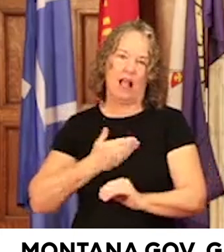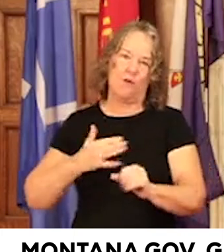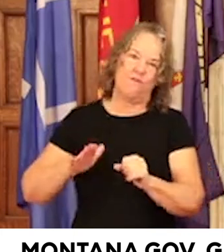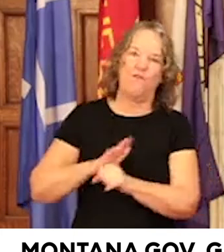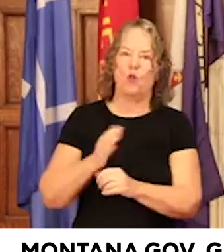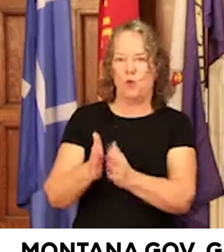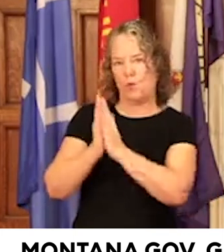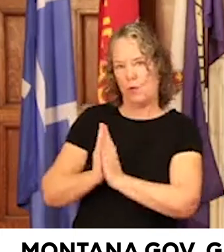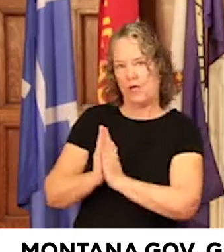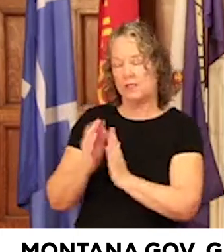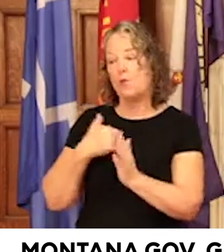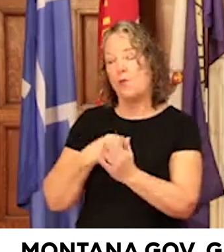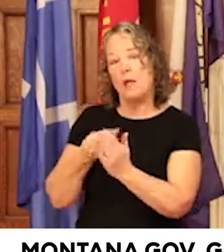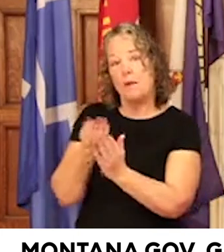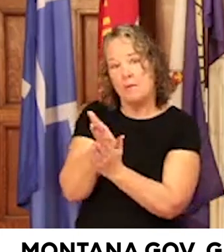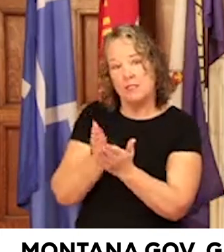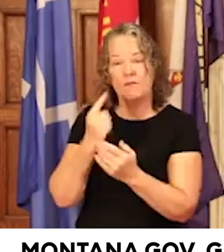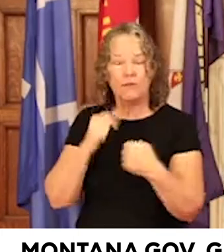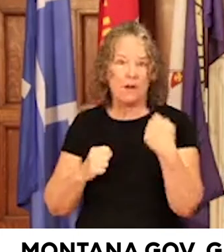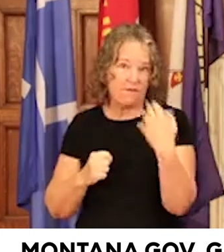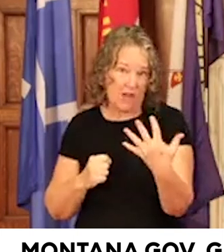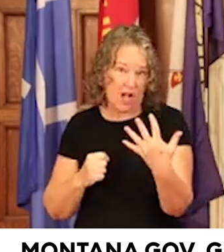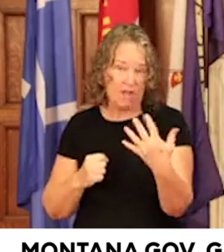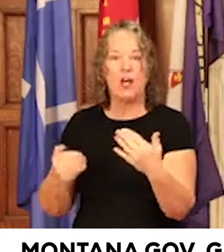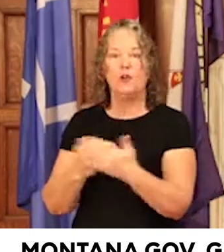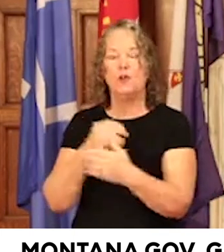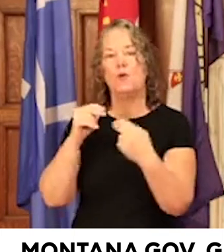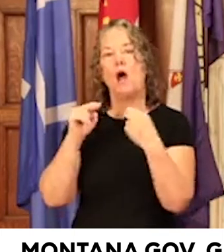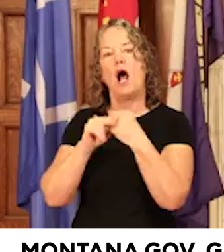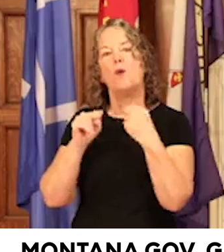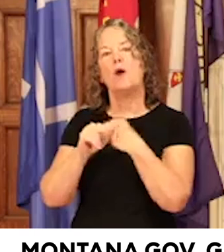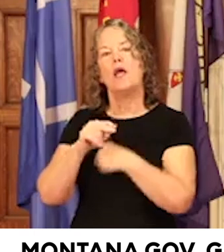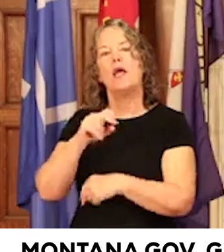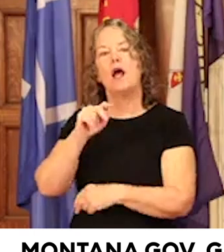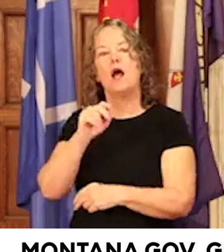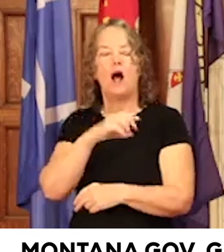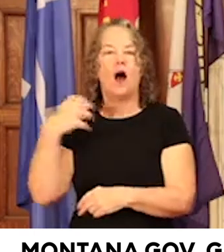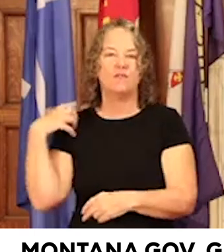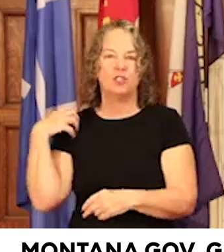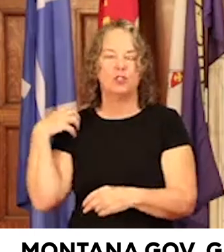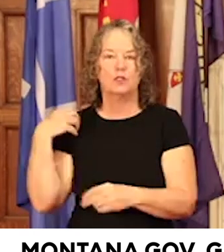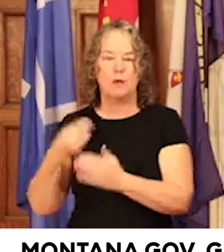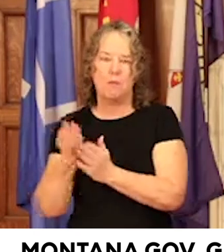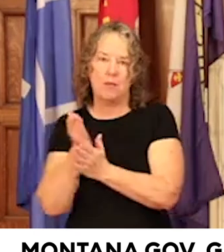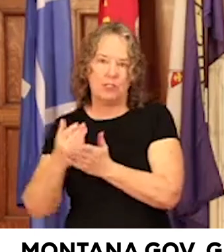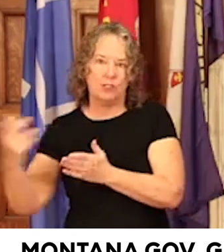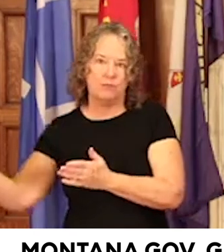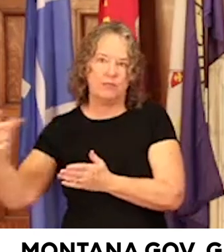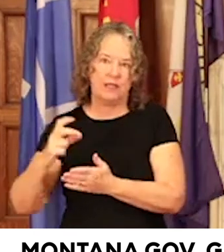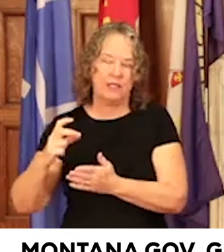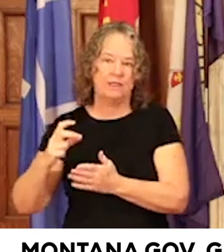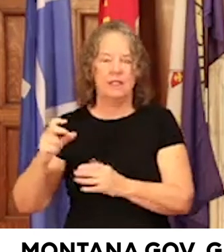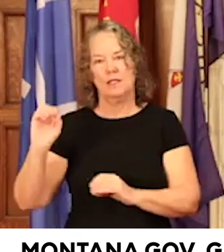We budgeted for five new highway patrol officers. The budget includes zero.